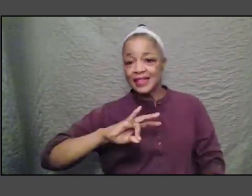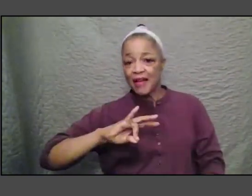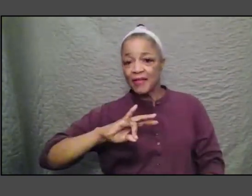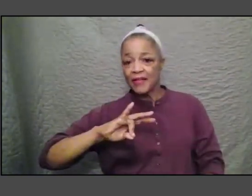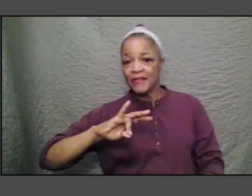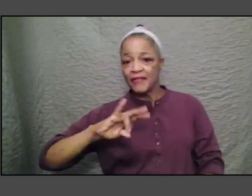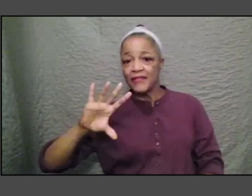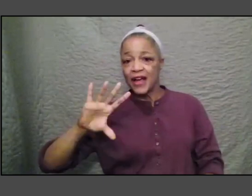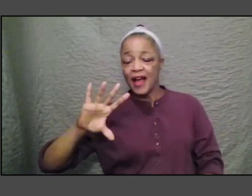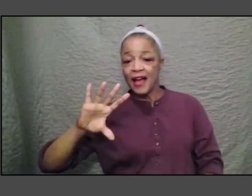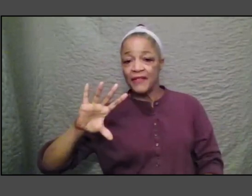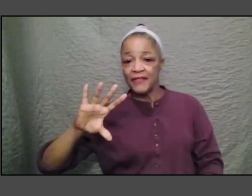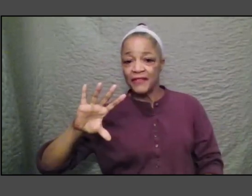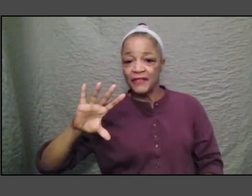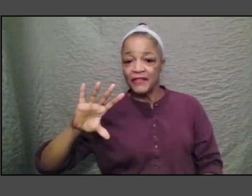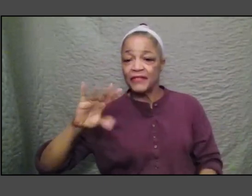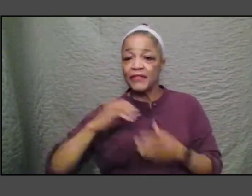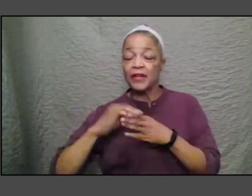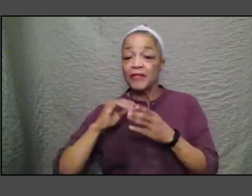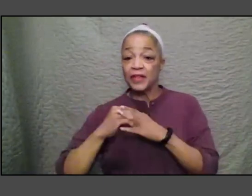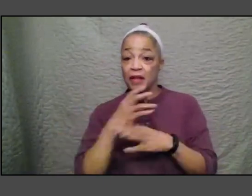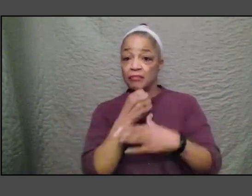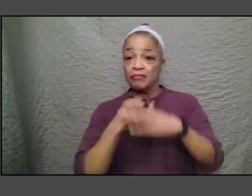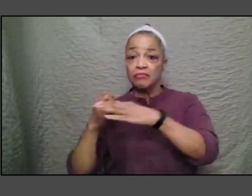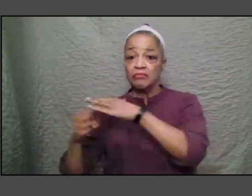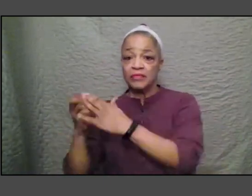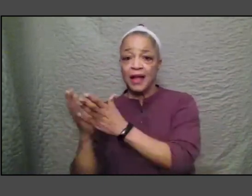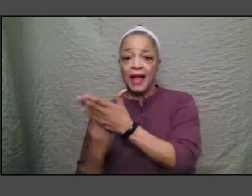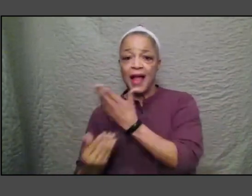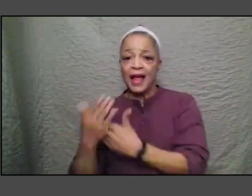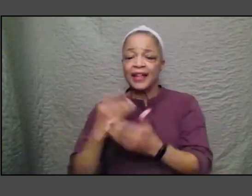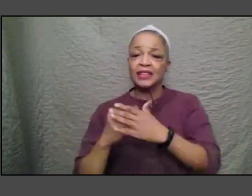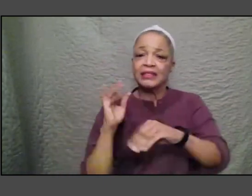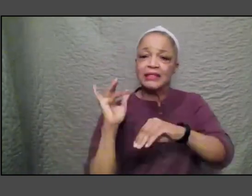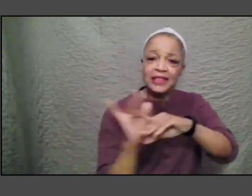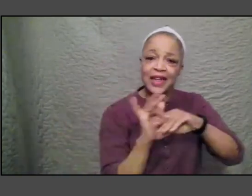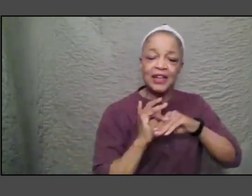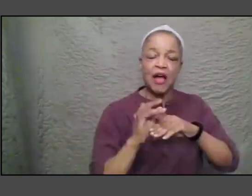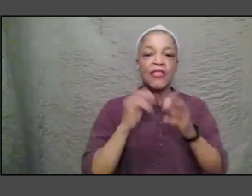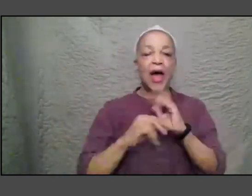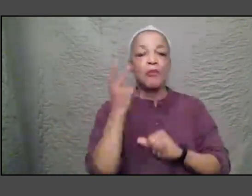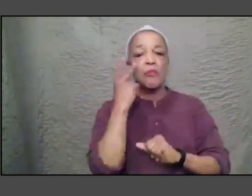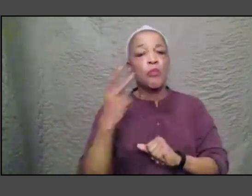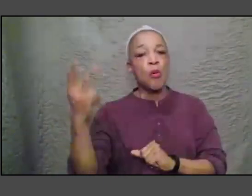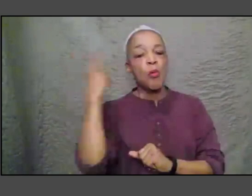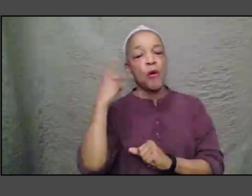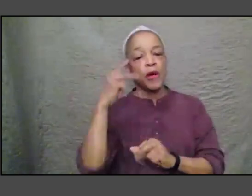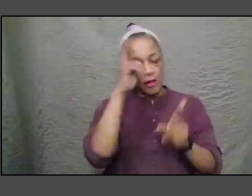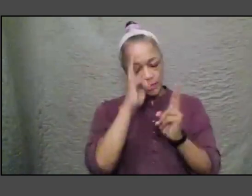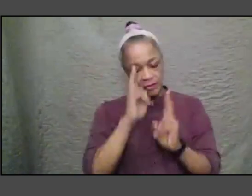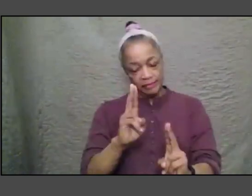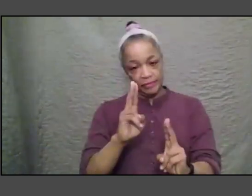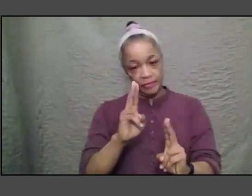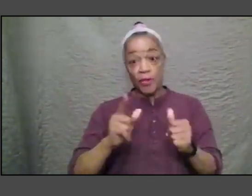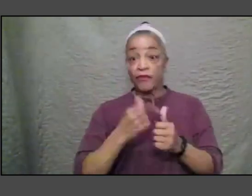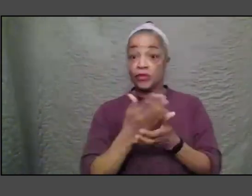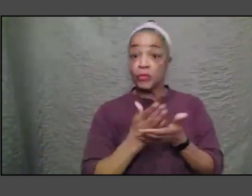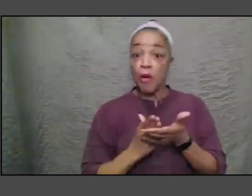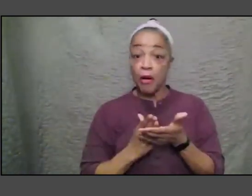intern Japanese Americans and that will be a memorial but the first part of the memorial is not just putting it up in the ground